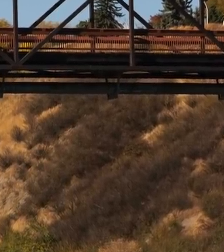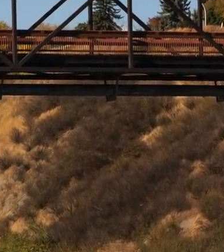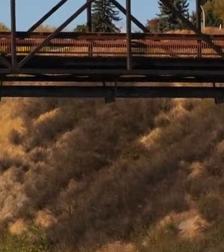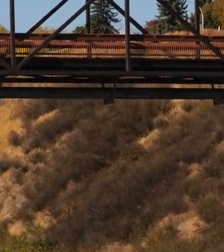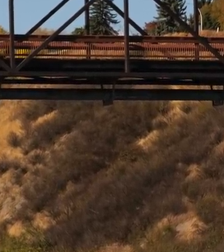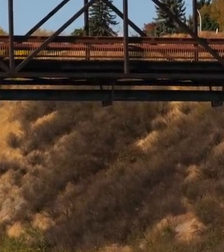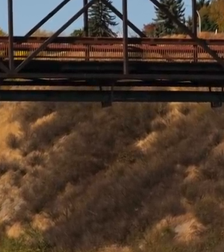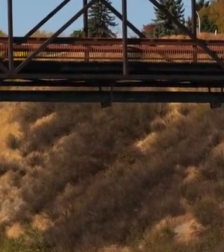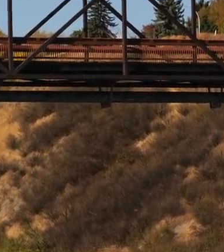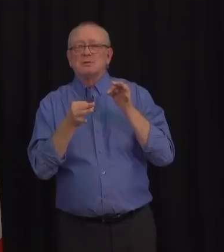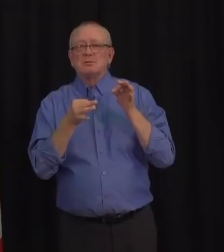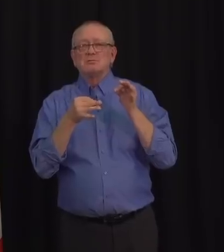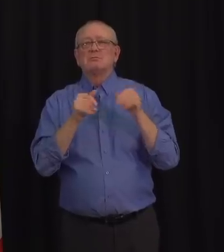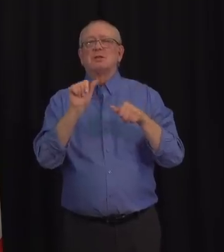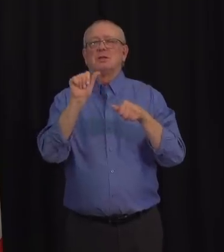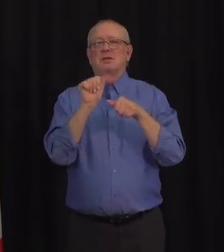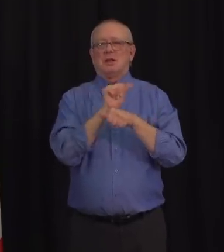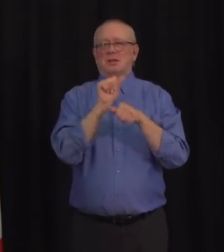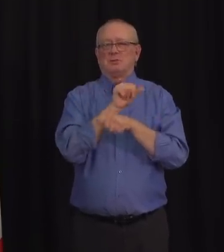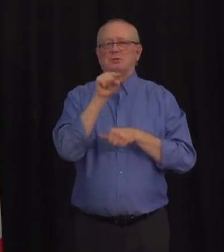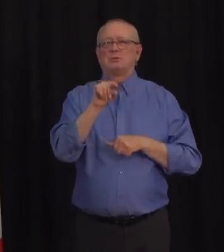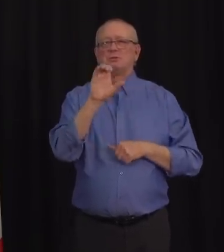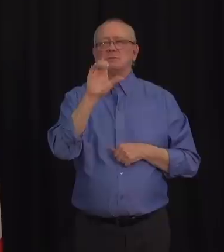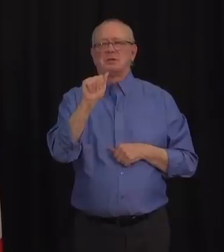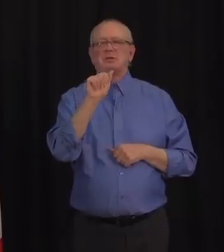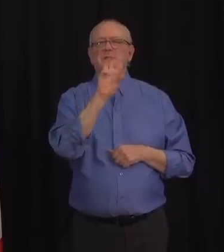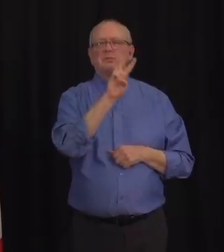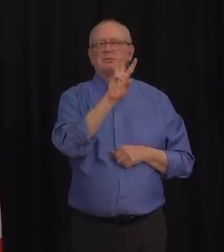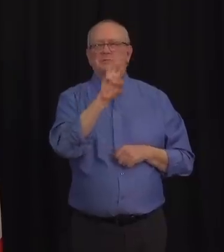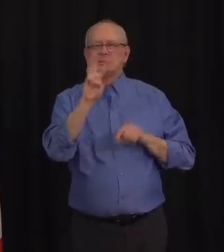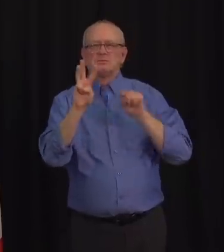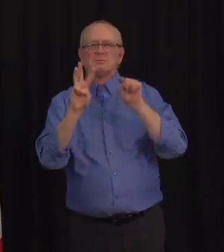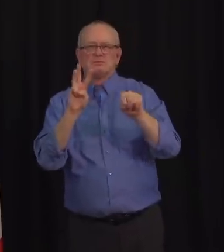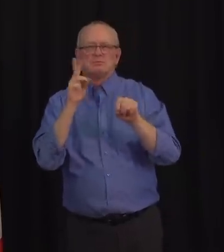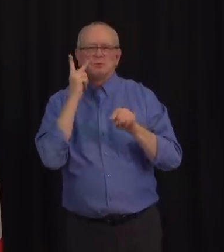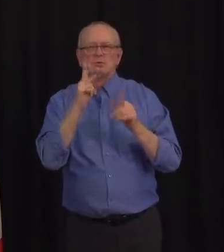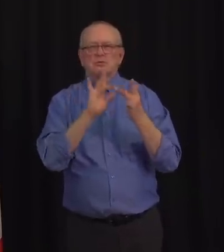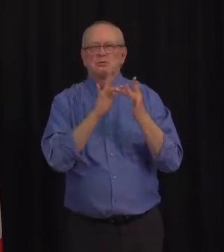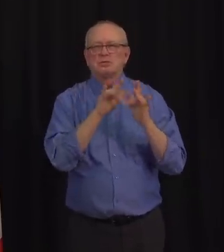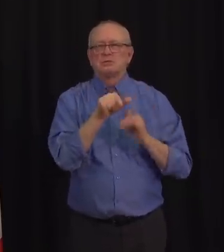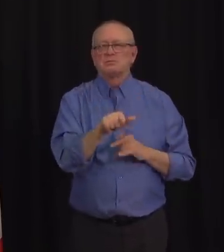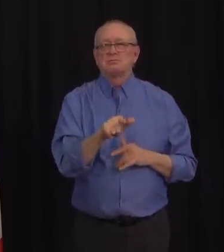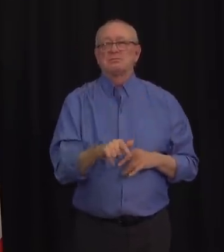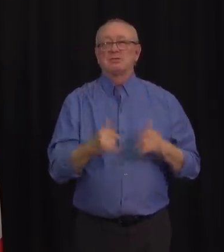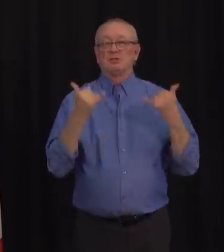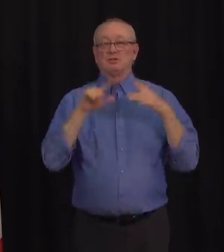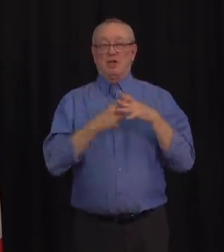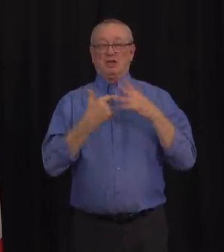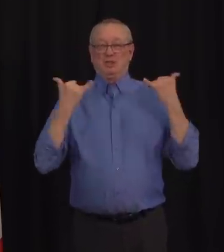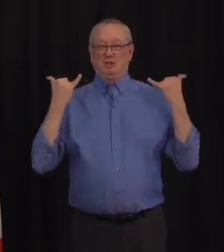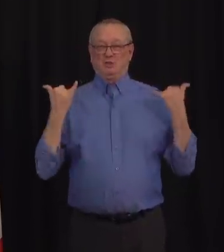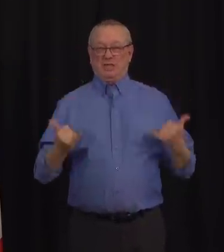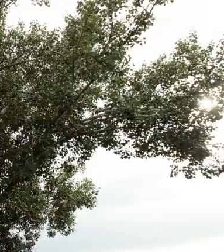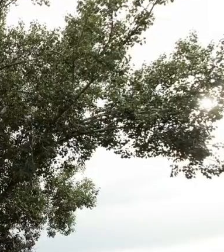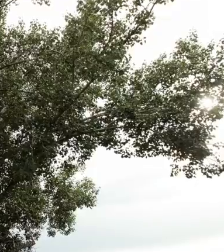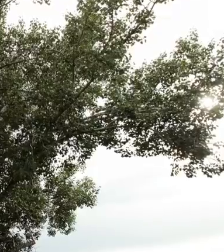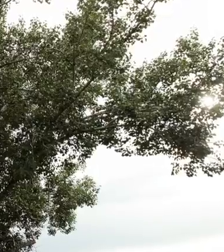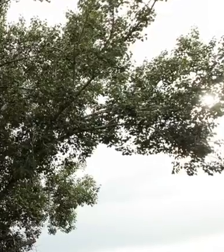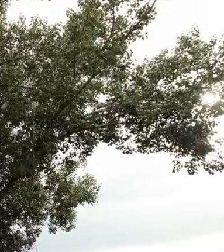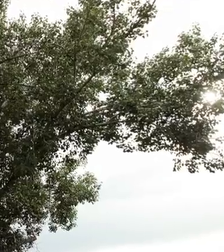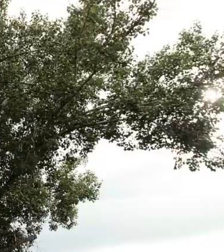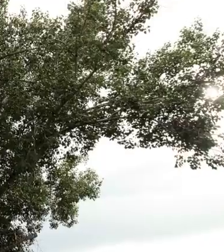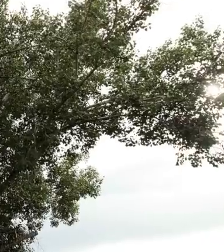why COVID-19 is winning. Effective immediately no or indoor social gatherings will be permitted. Outdoor social